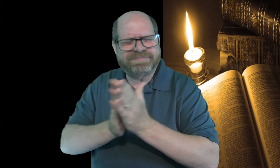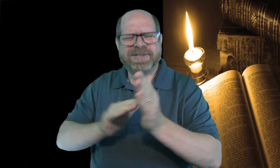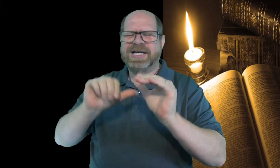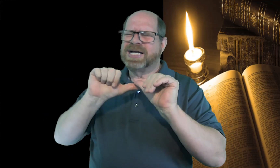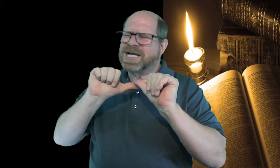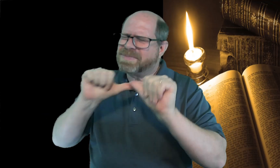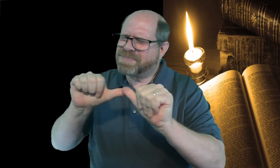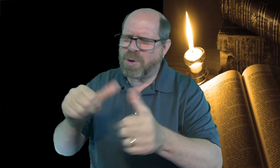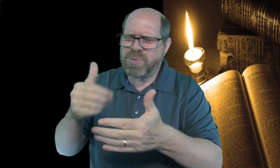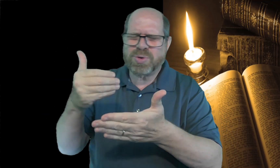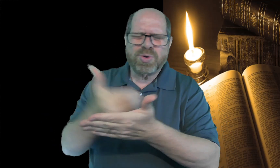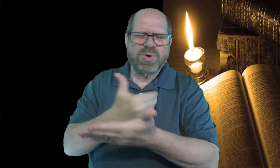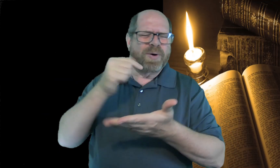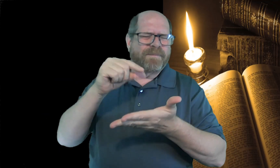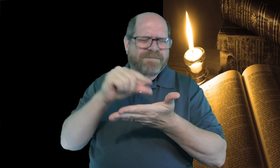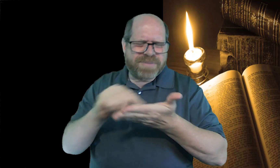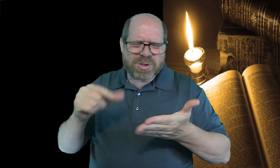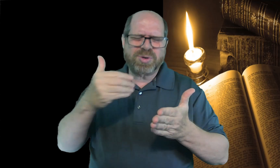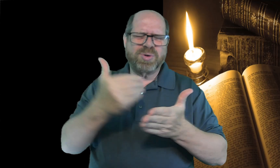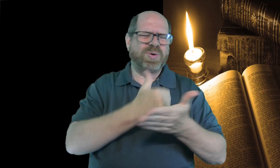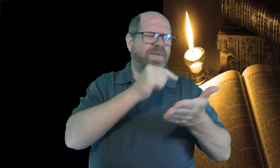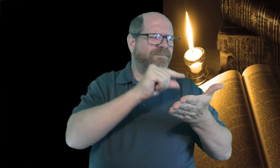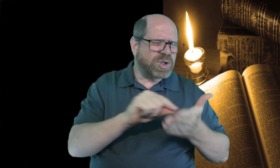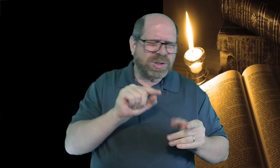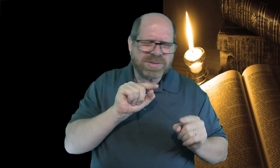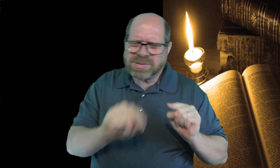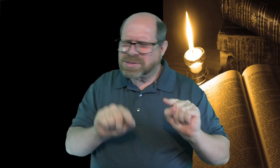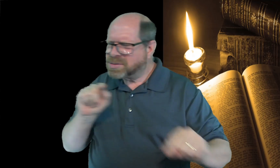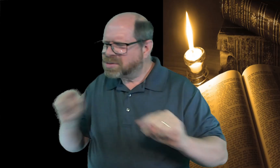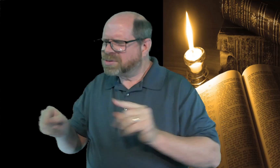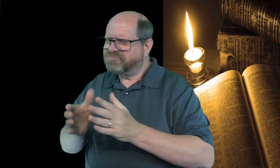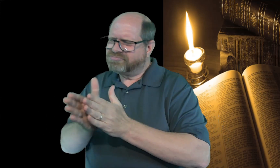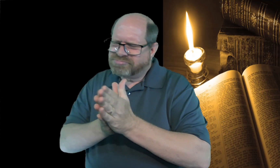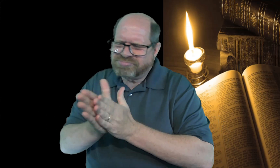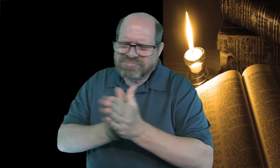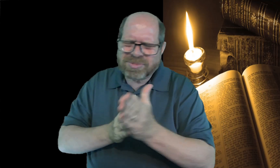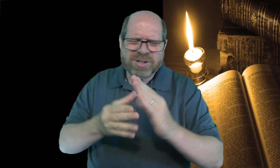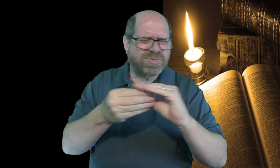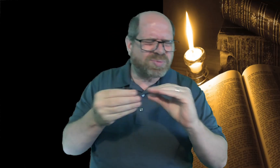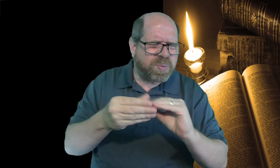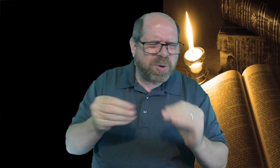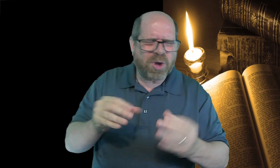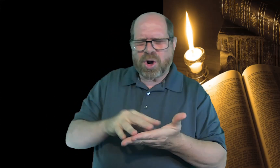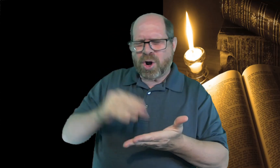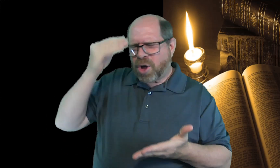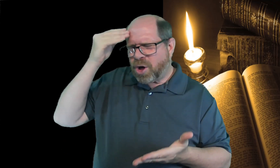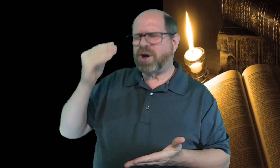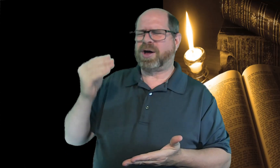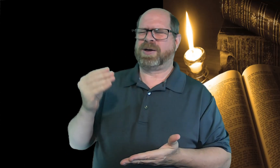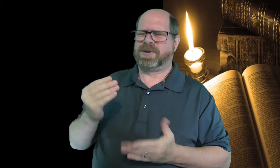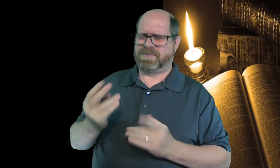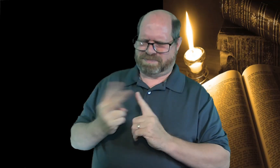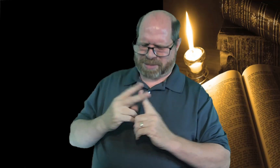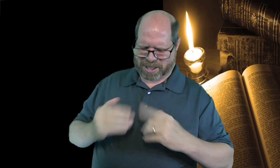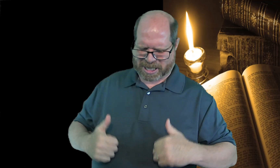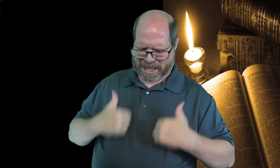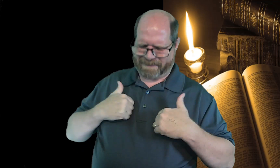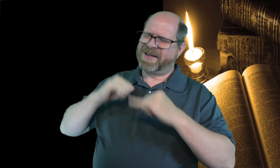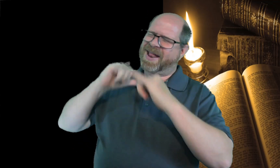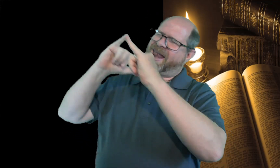studying and we're eager to keep going and learn new verses and stories and to learn and apply it